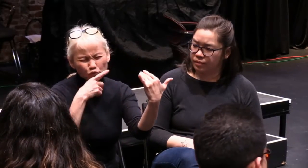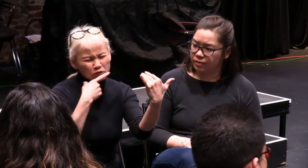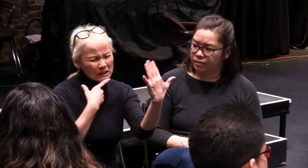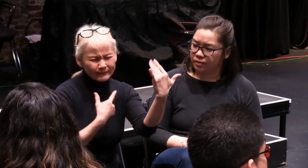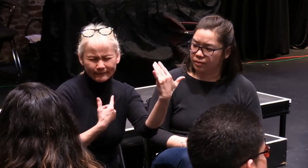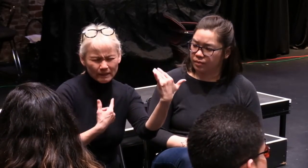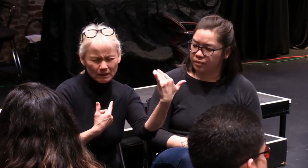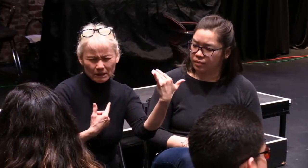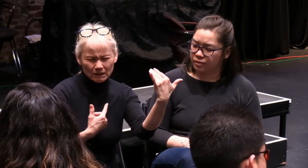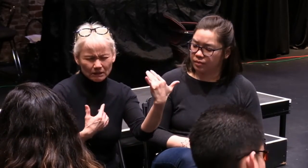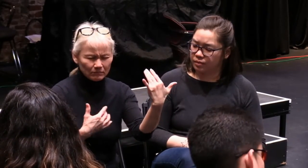Story.